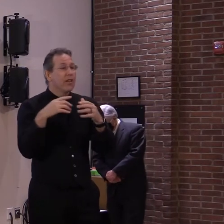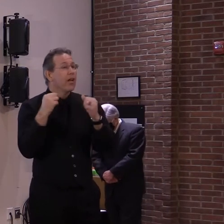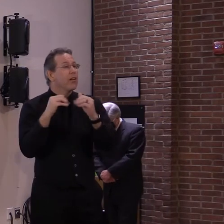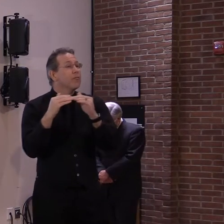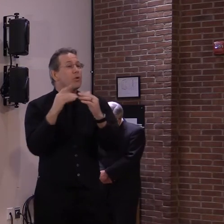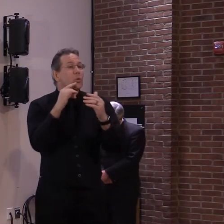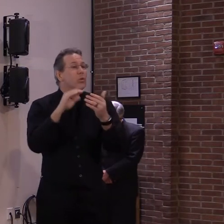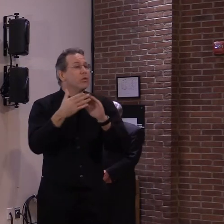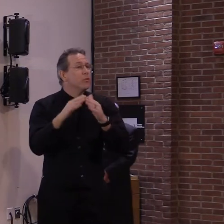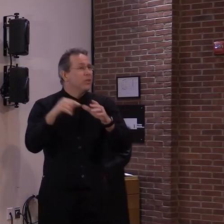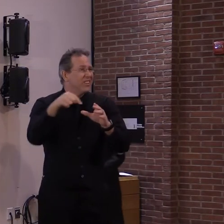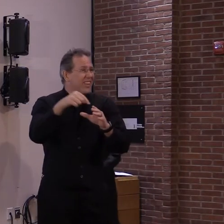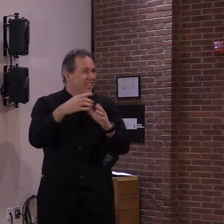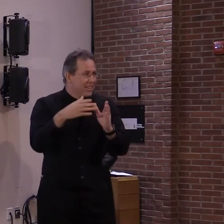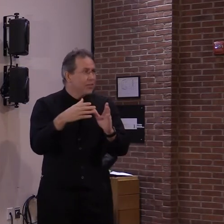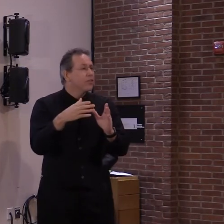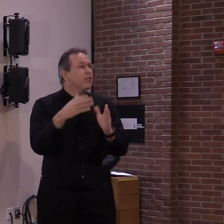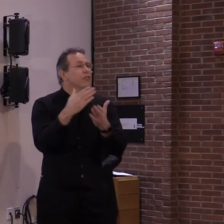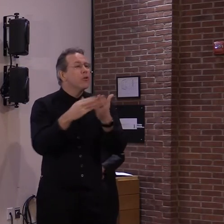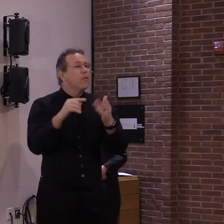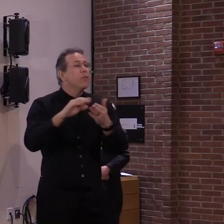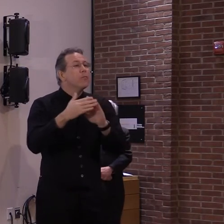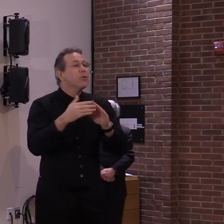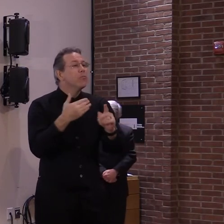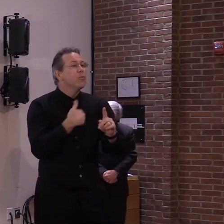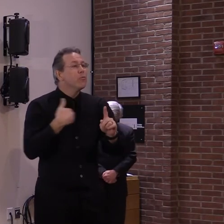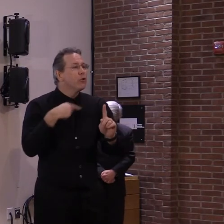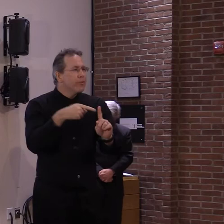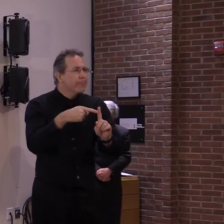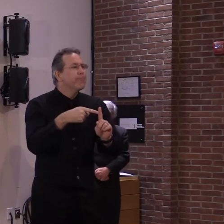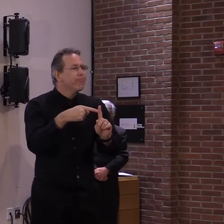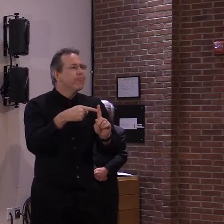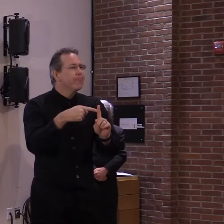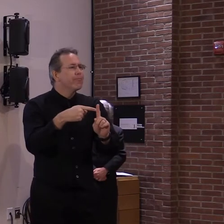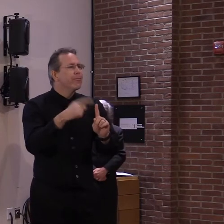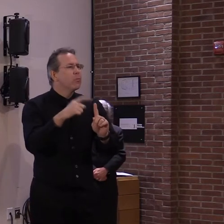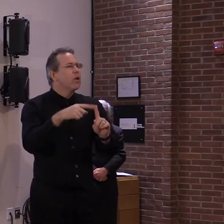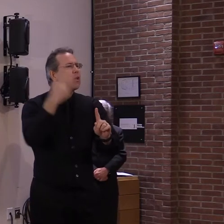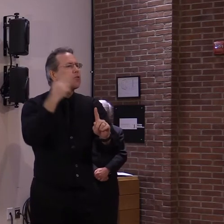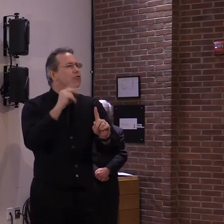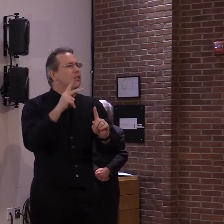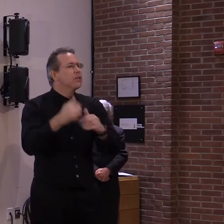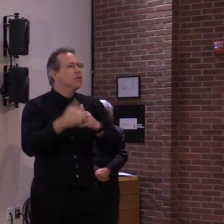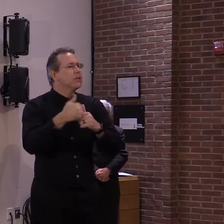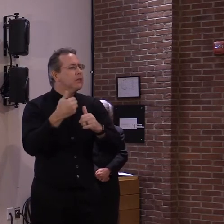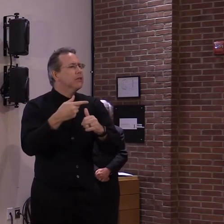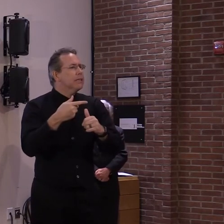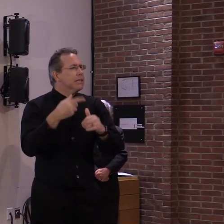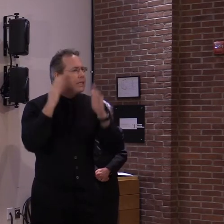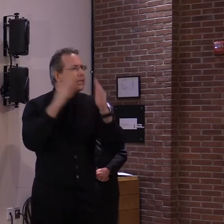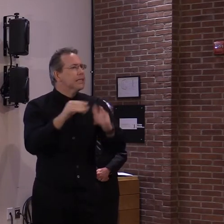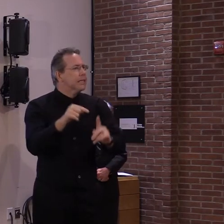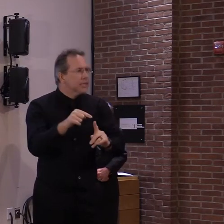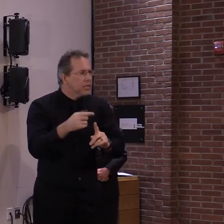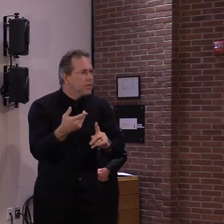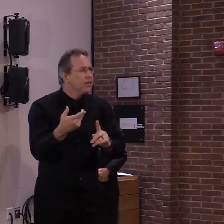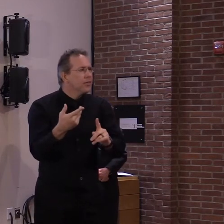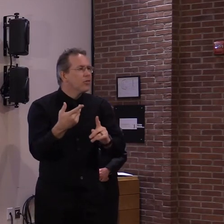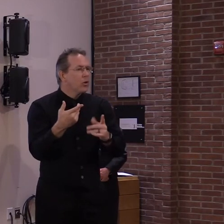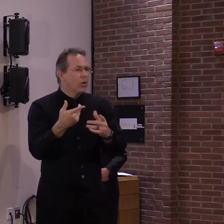populations at higher risk than others for more adverse outcomes from COVID-19 in particular.